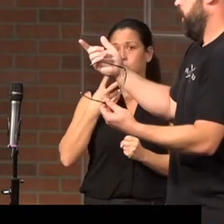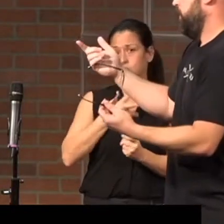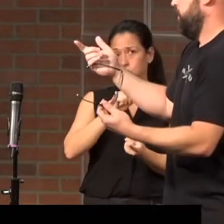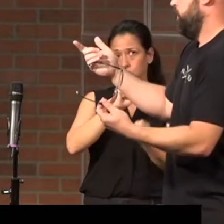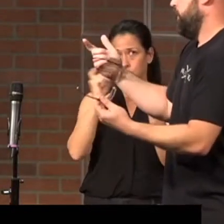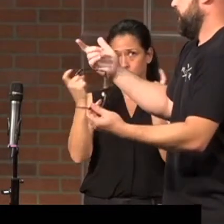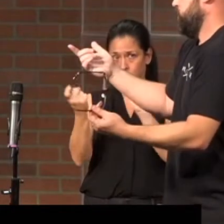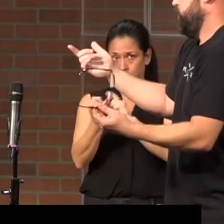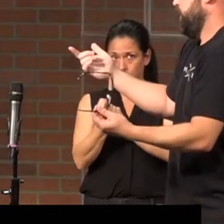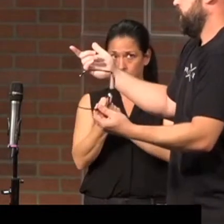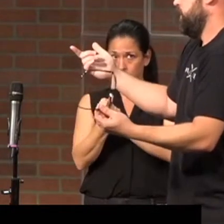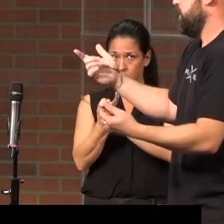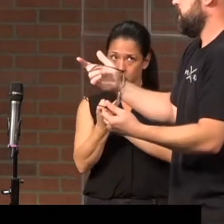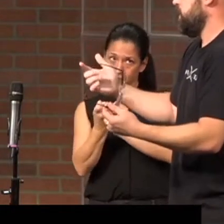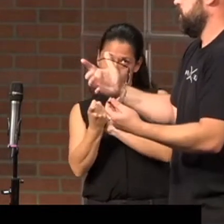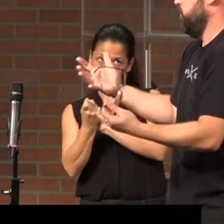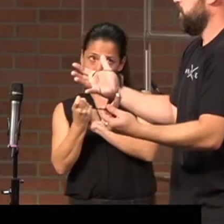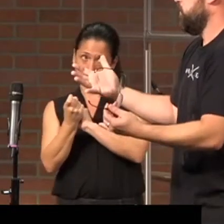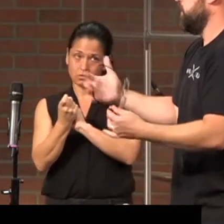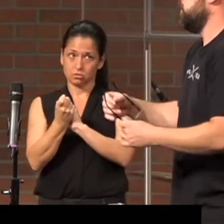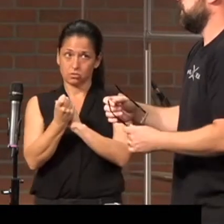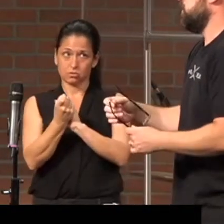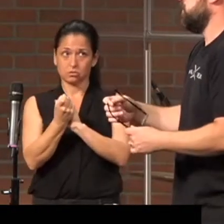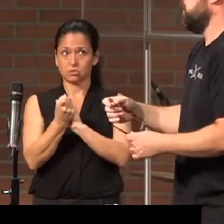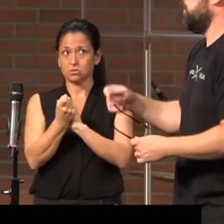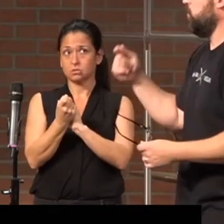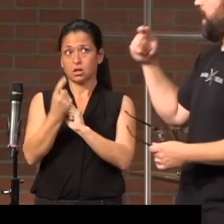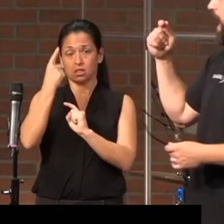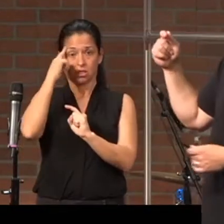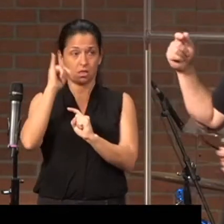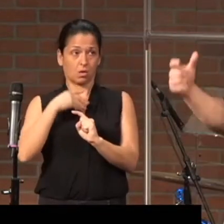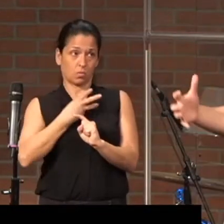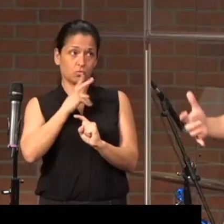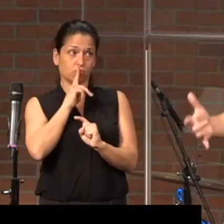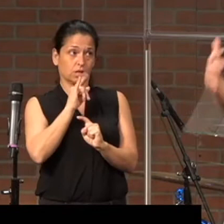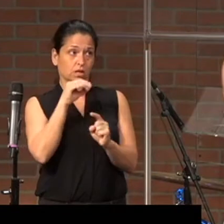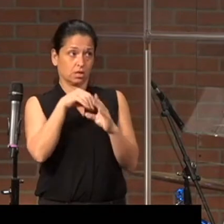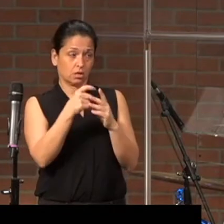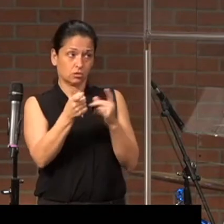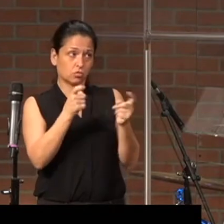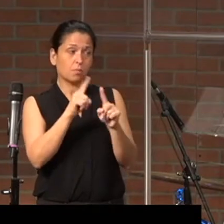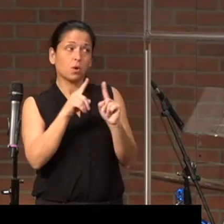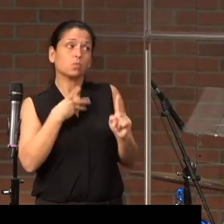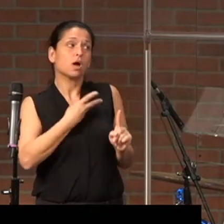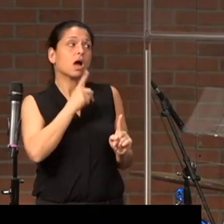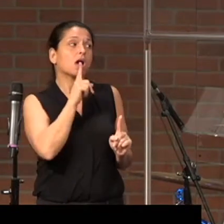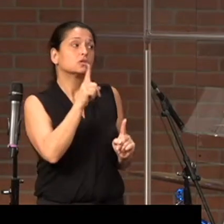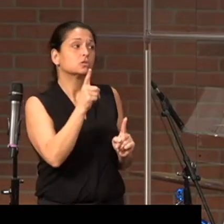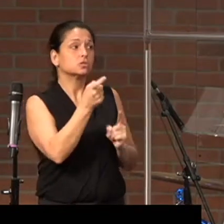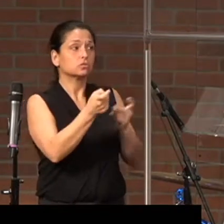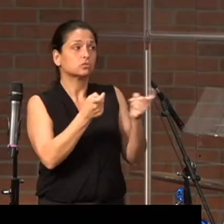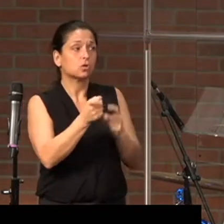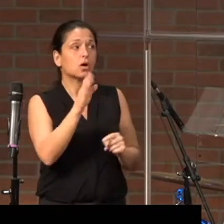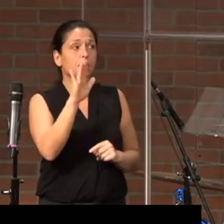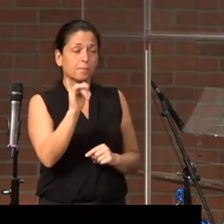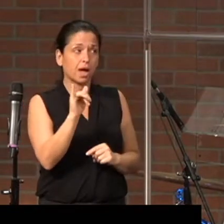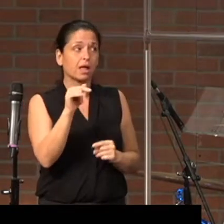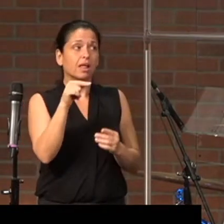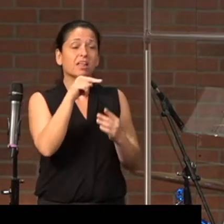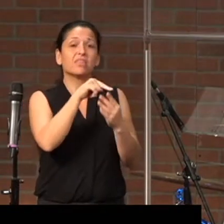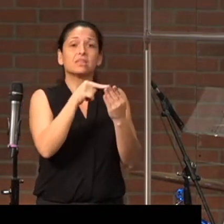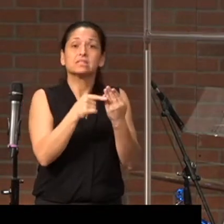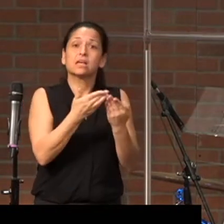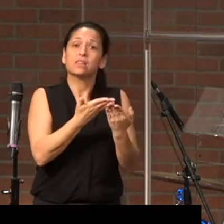while we get tricked thinking that we're the ones in control, but we're actually controlled by these